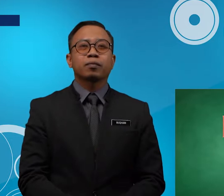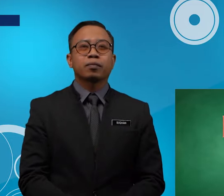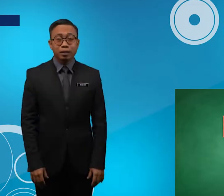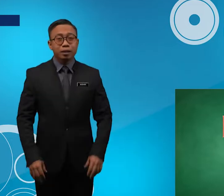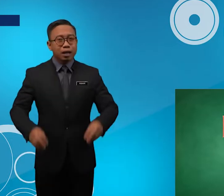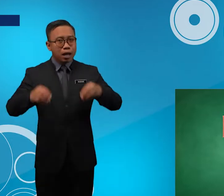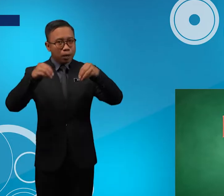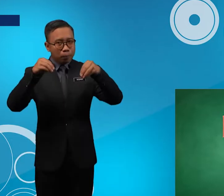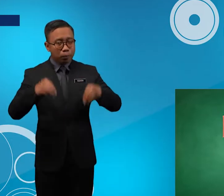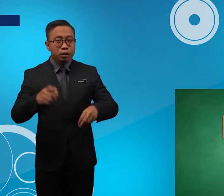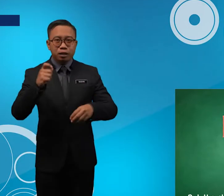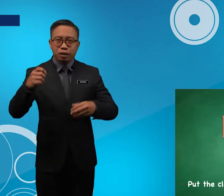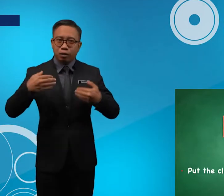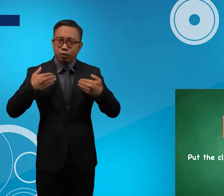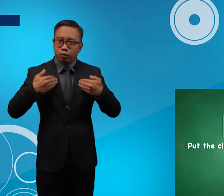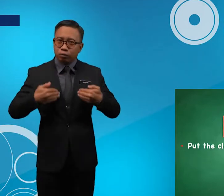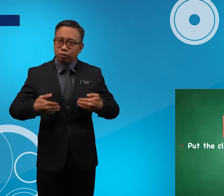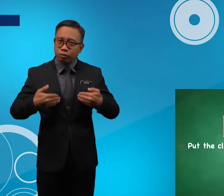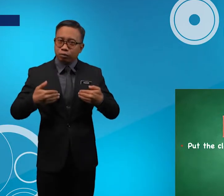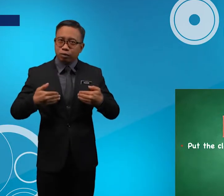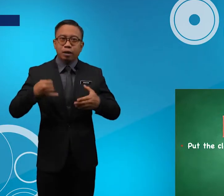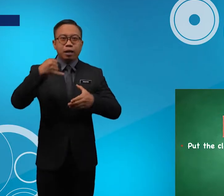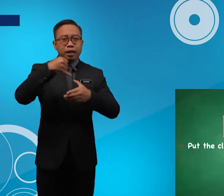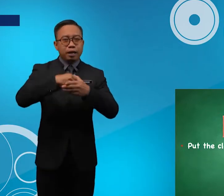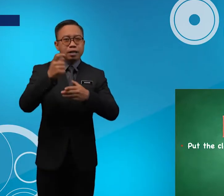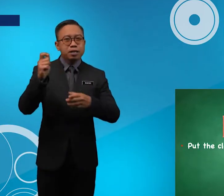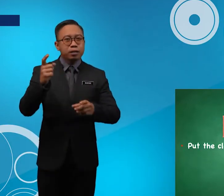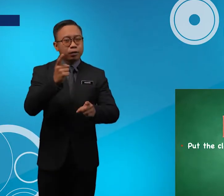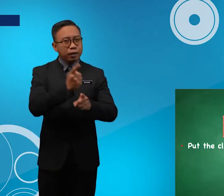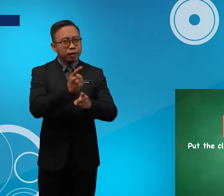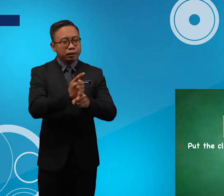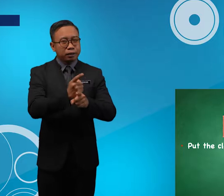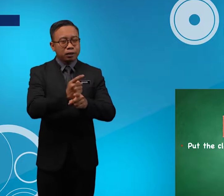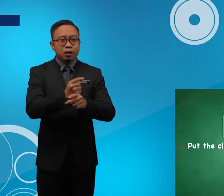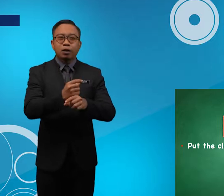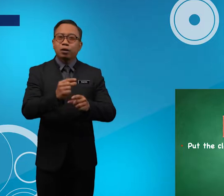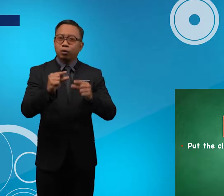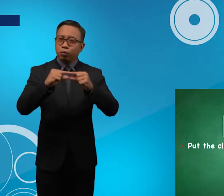Put The Cloth In The Correct Group